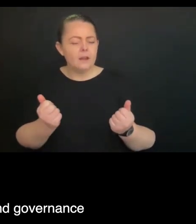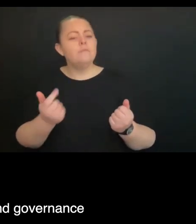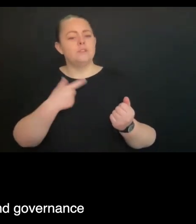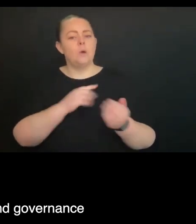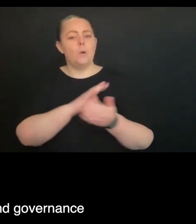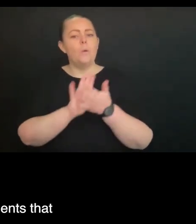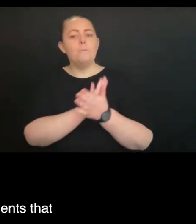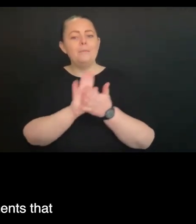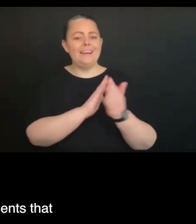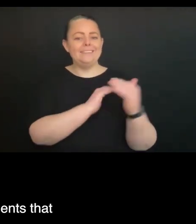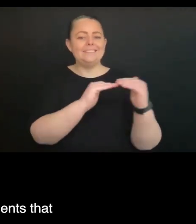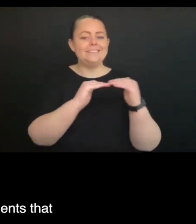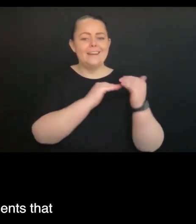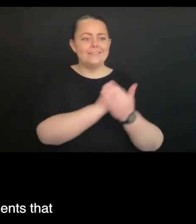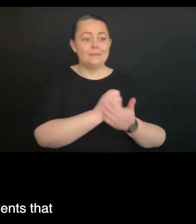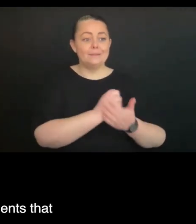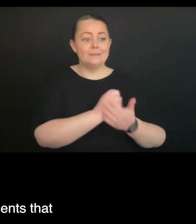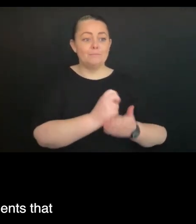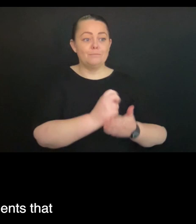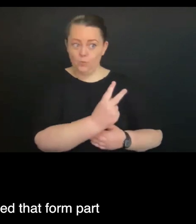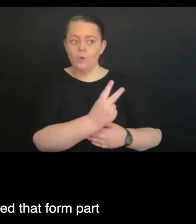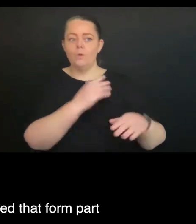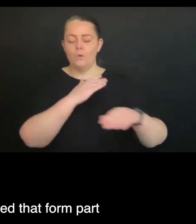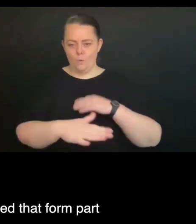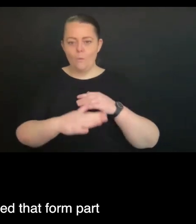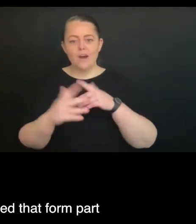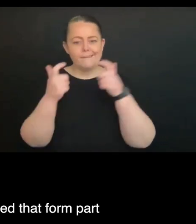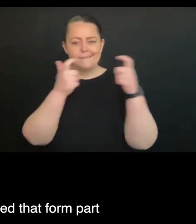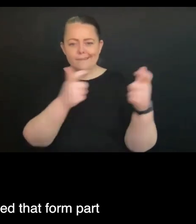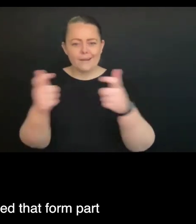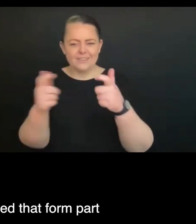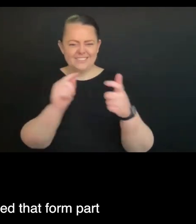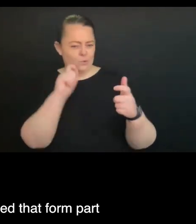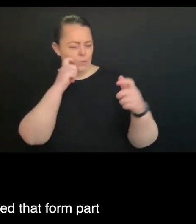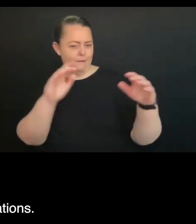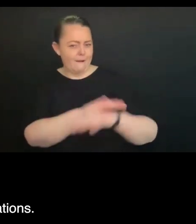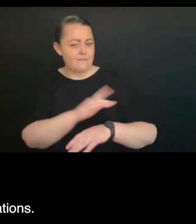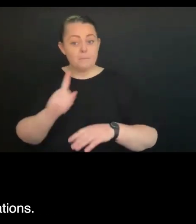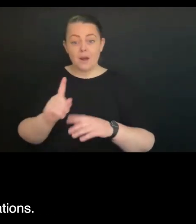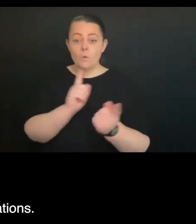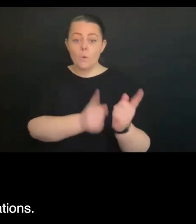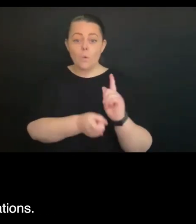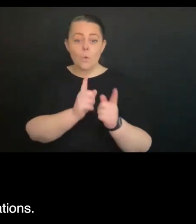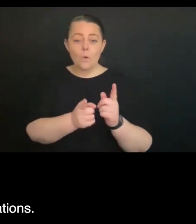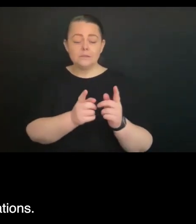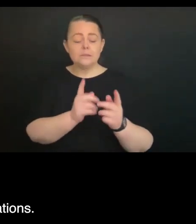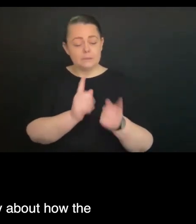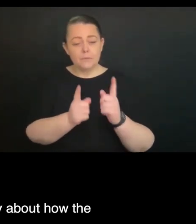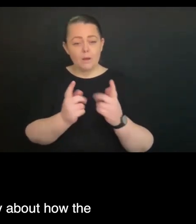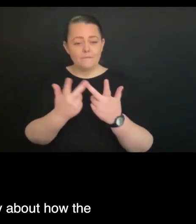governance, but there's other requirements that government has already announced that form part of other provider obligations.